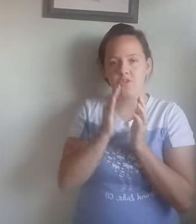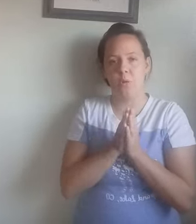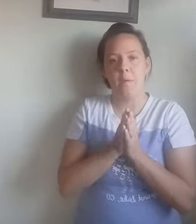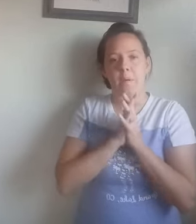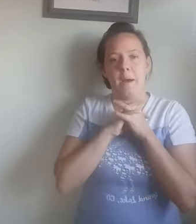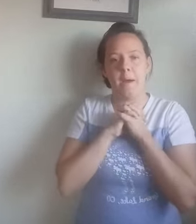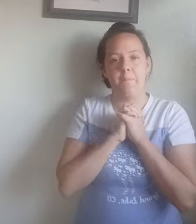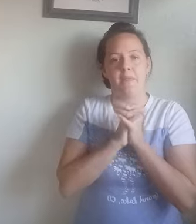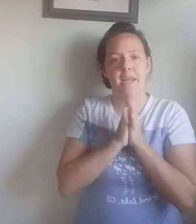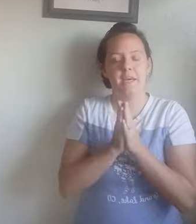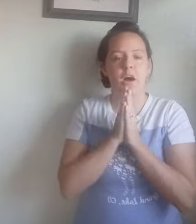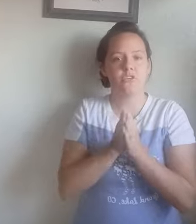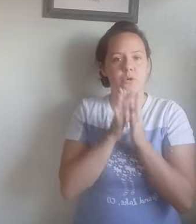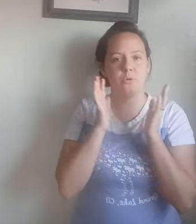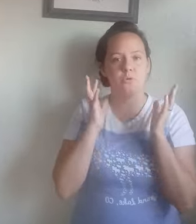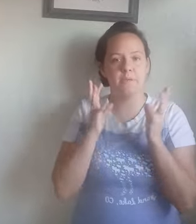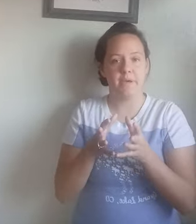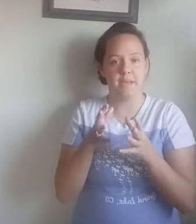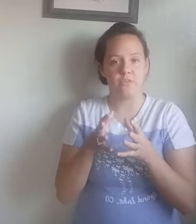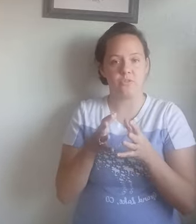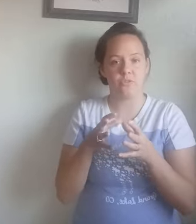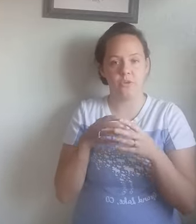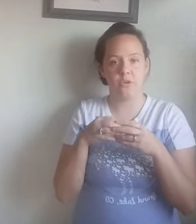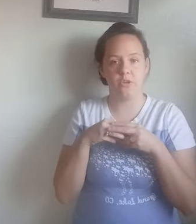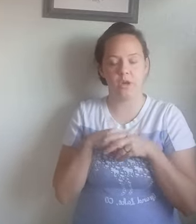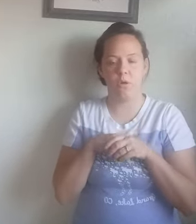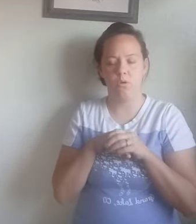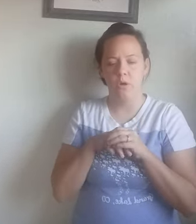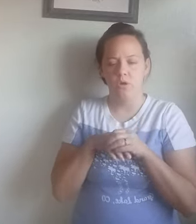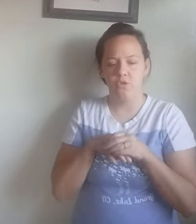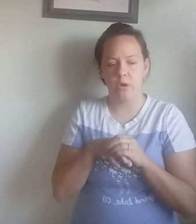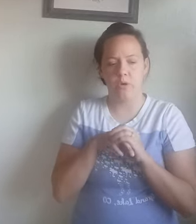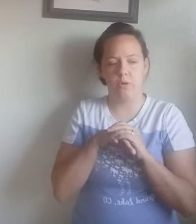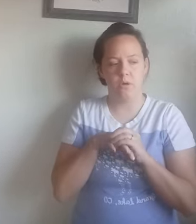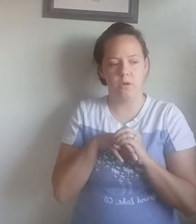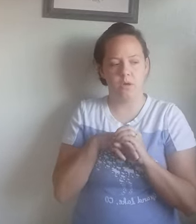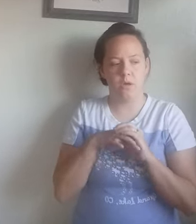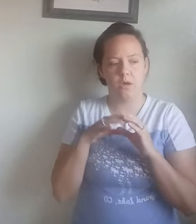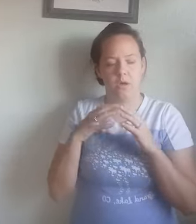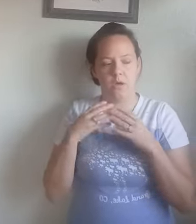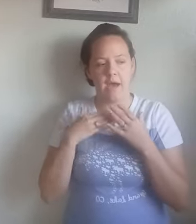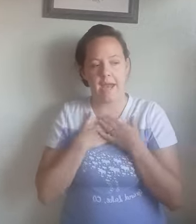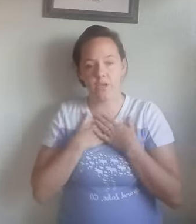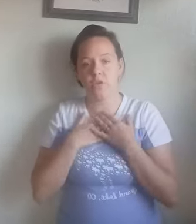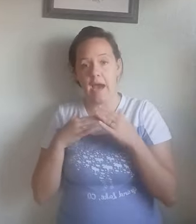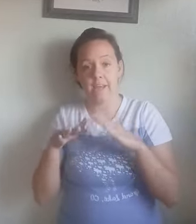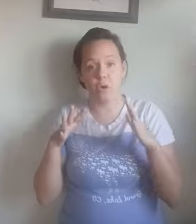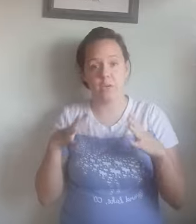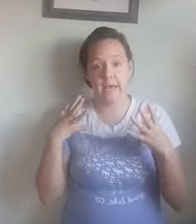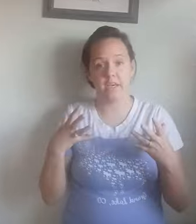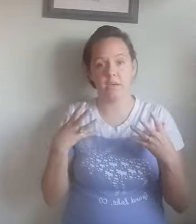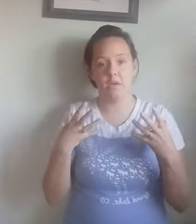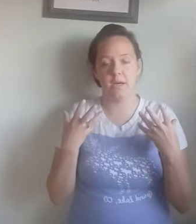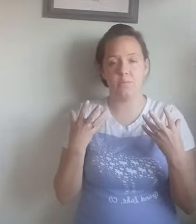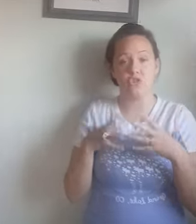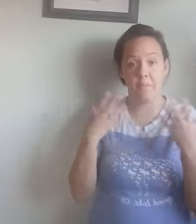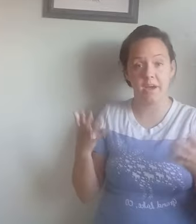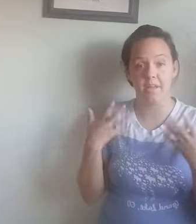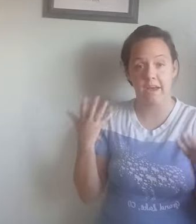so, um, and it also depends, you know. So I, I don't like, um, shopping online